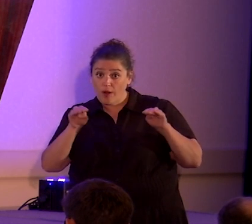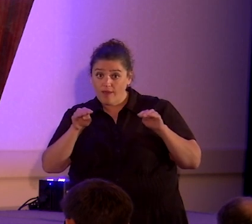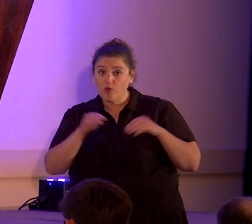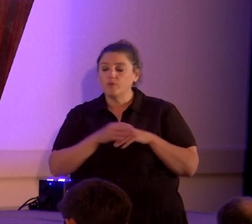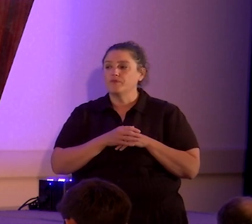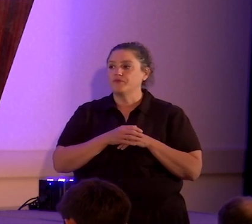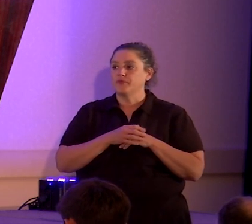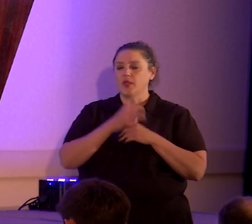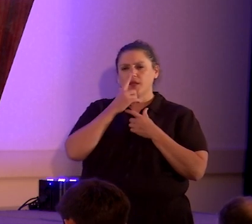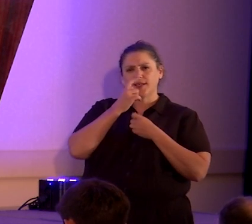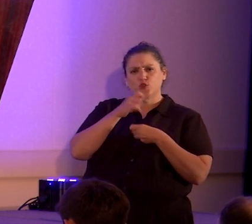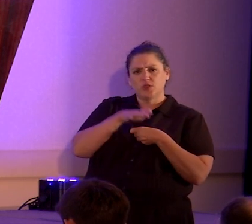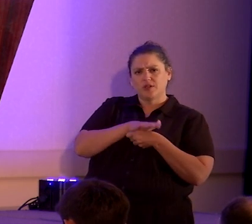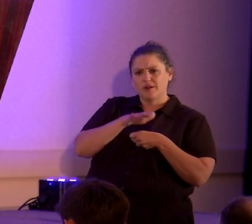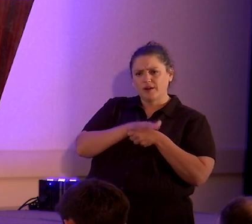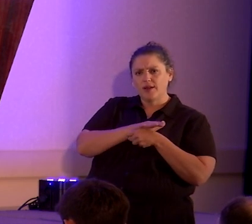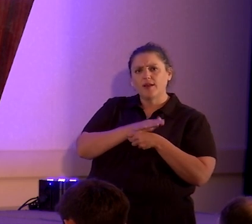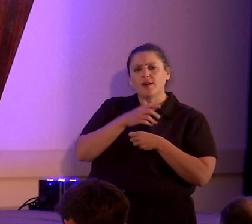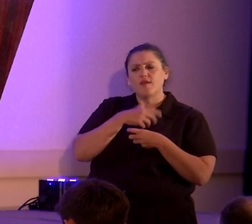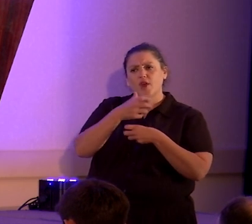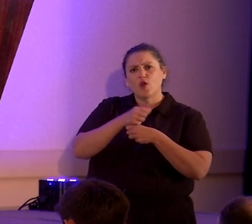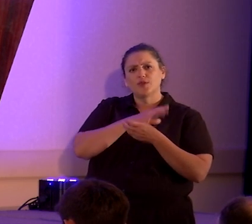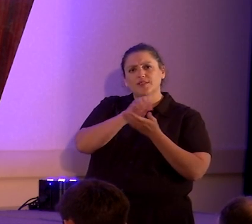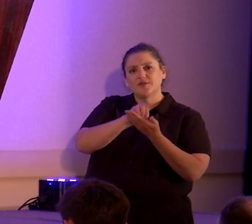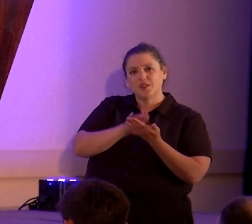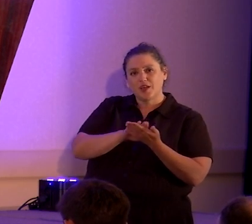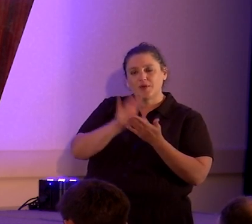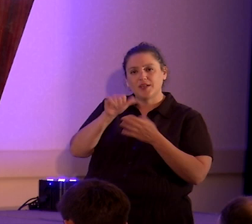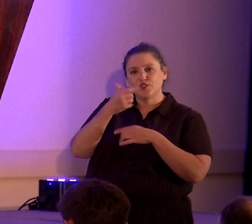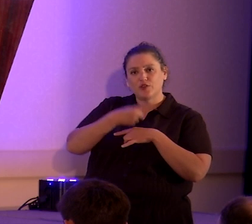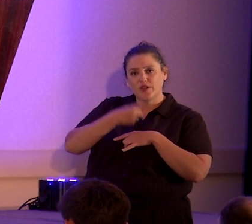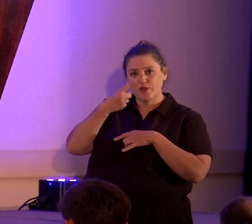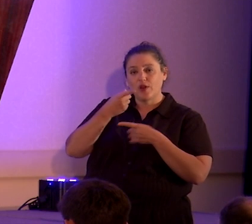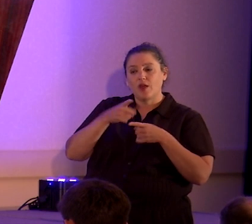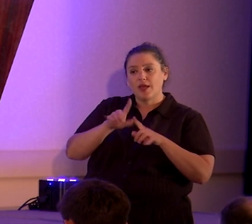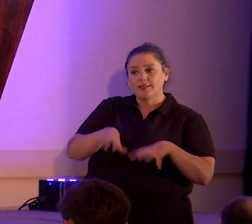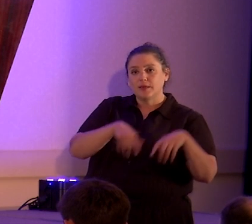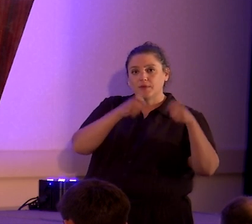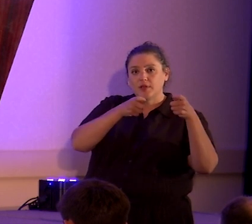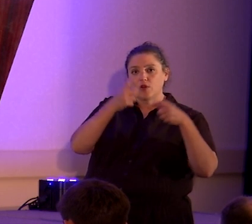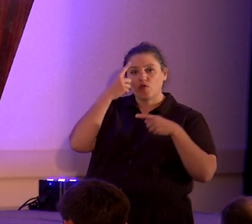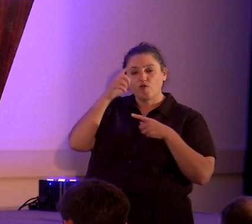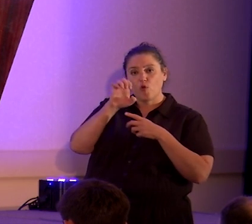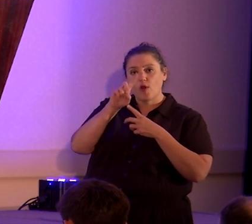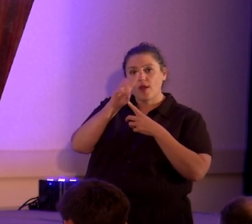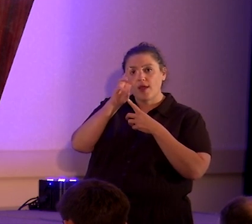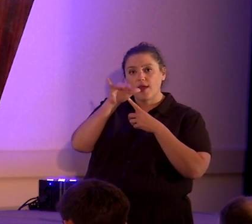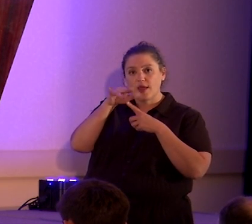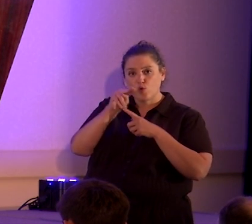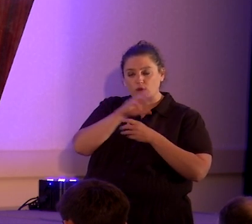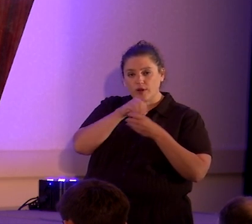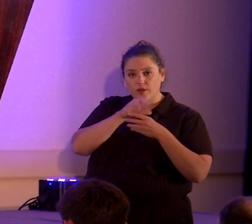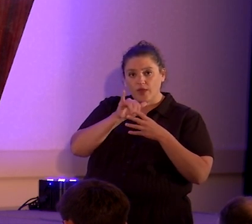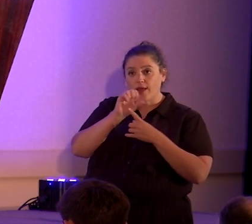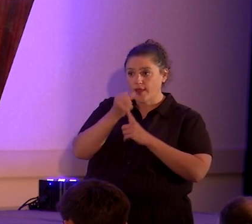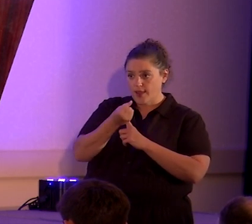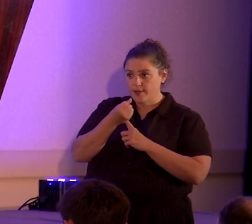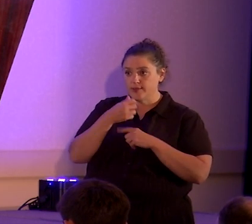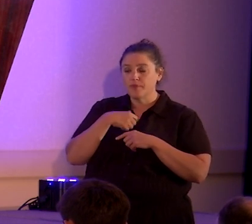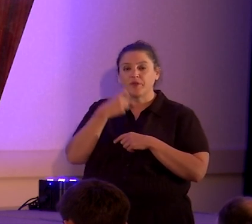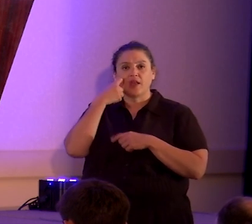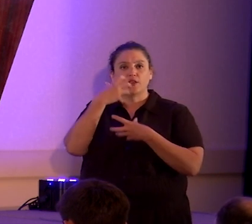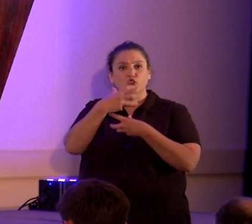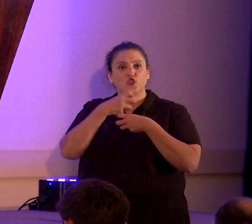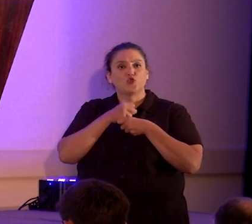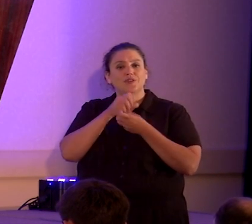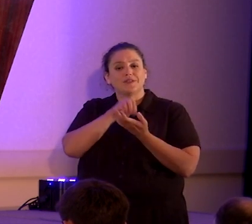Interestingly enough, I received documentation the other day, as I'm taking over for Edwin in that case, I just received documentation